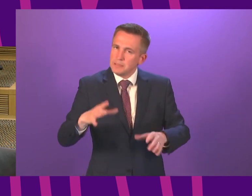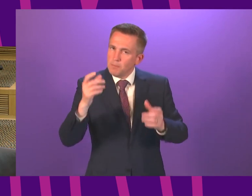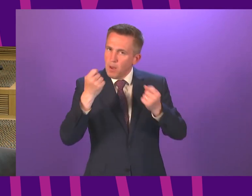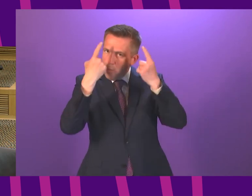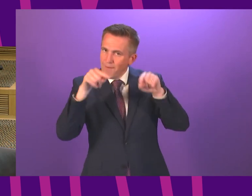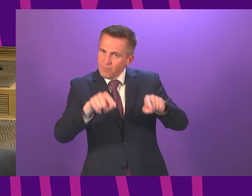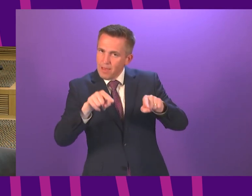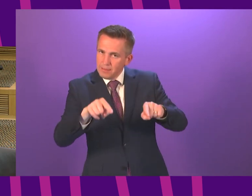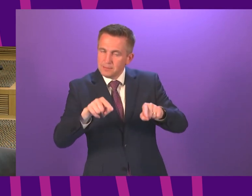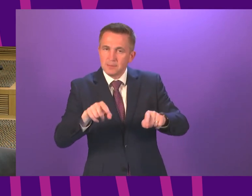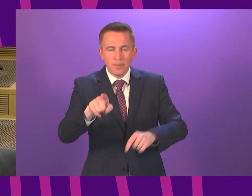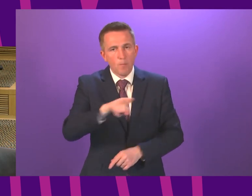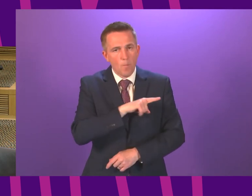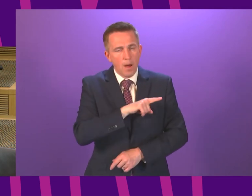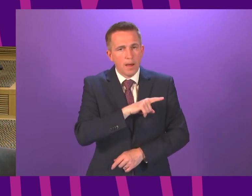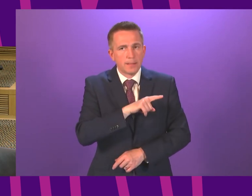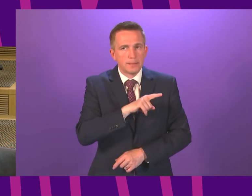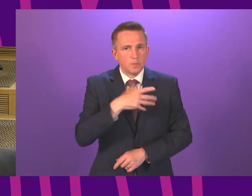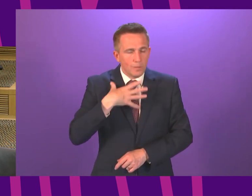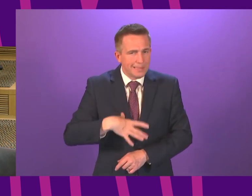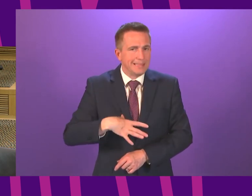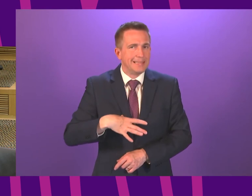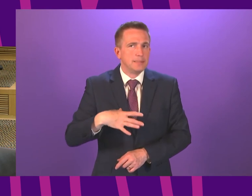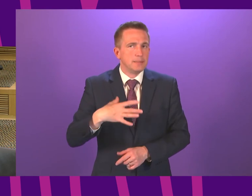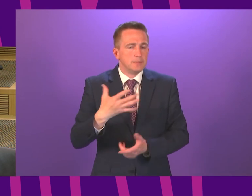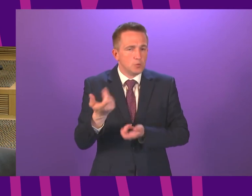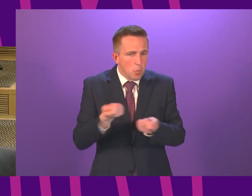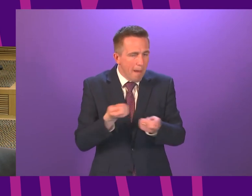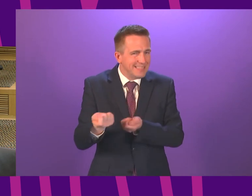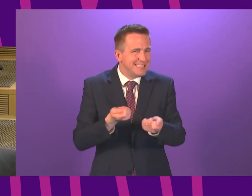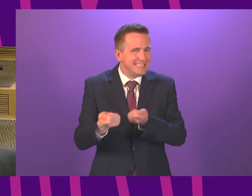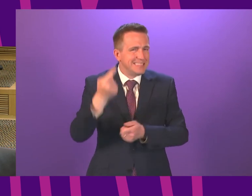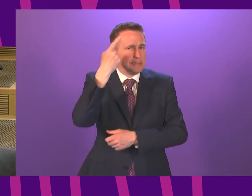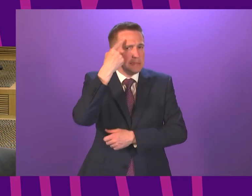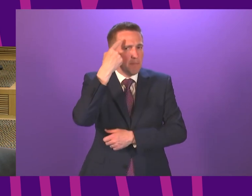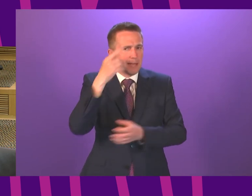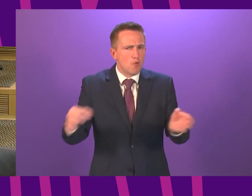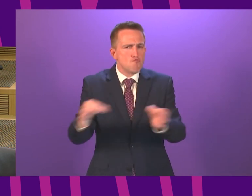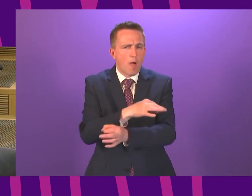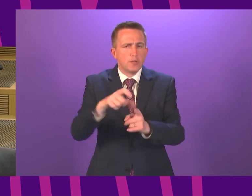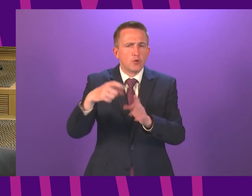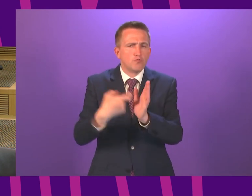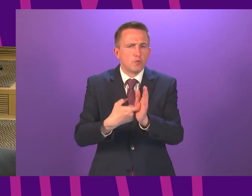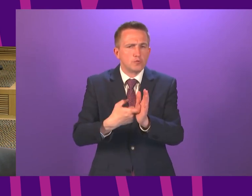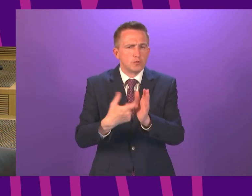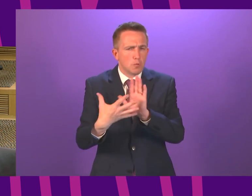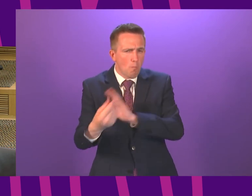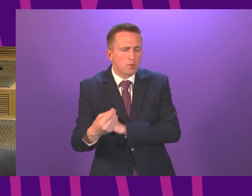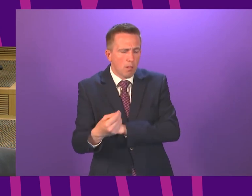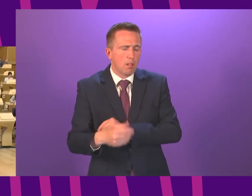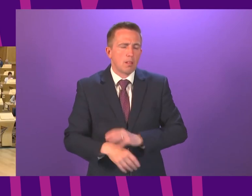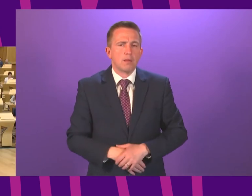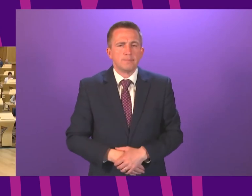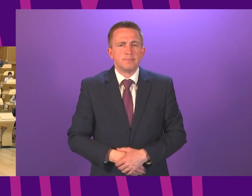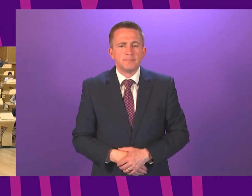illustrating why you have to do it at a sensible level and not in the way that I think Douglas Ross has been advising me to do